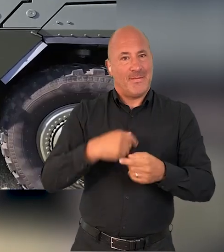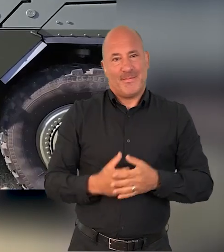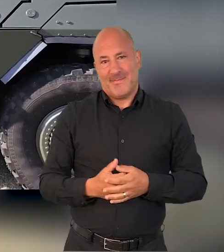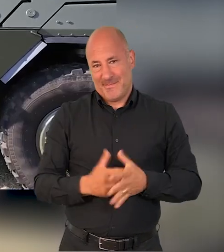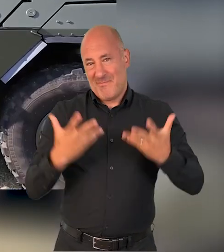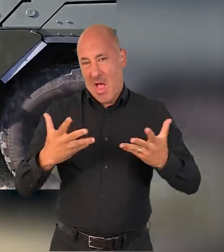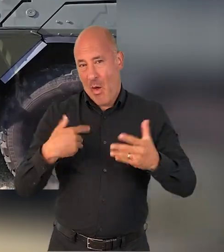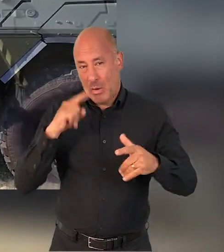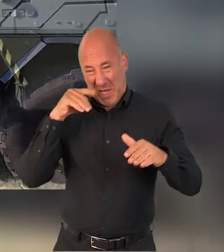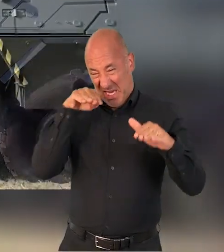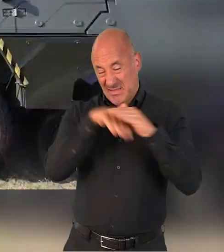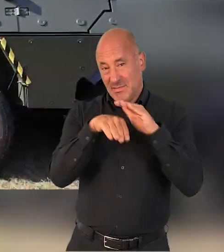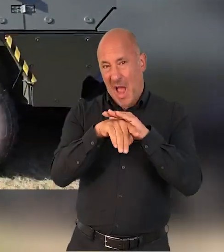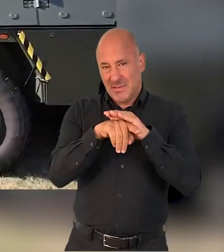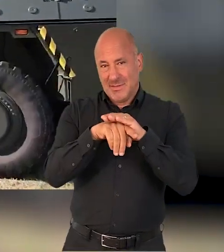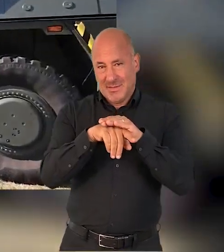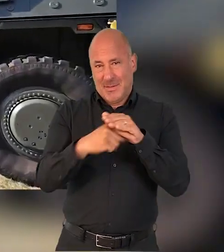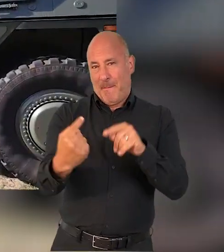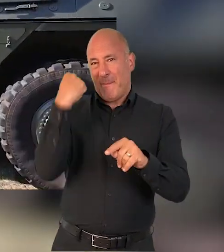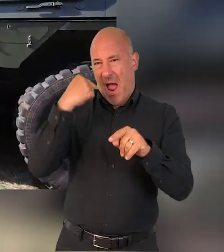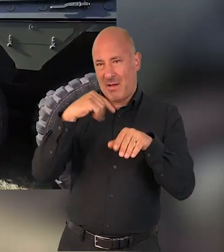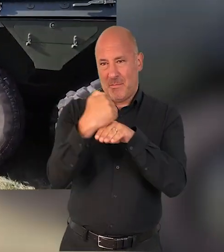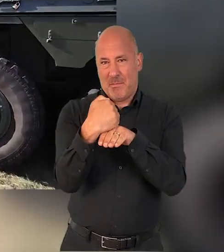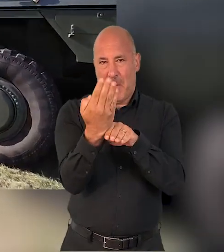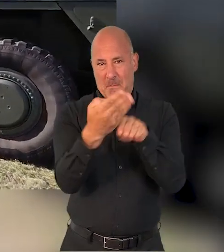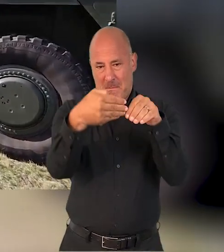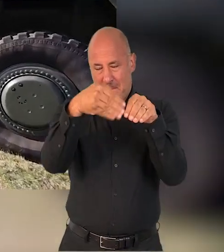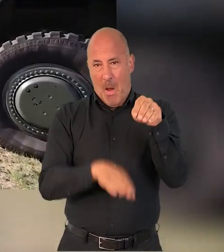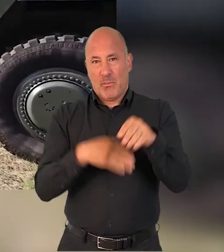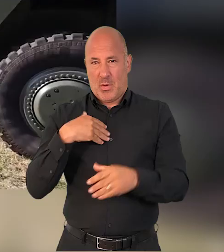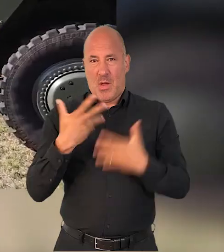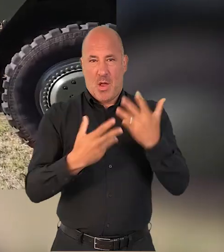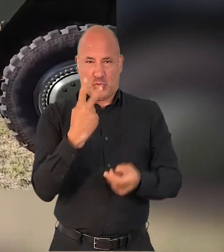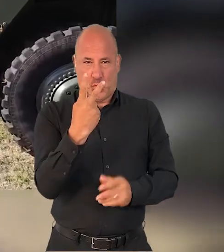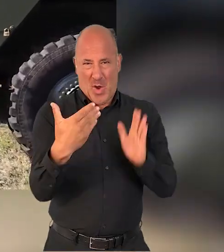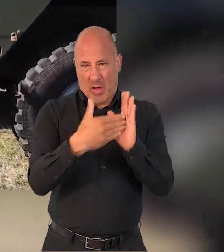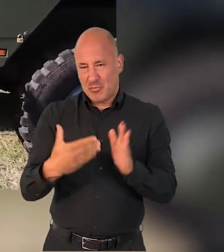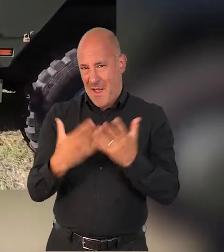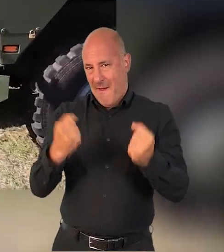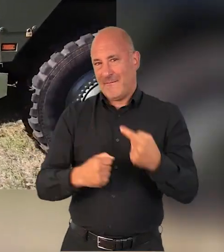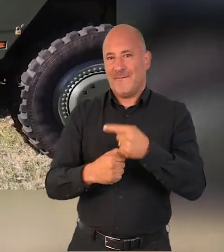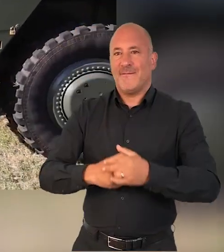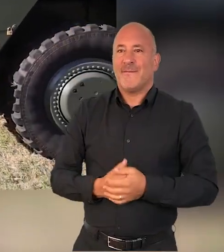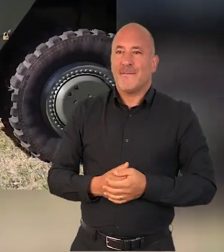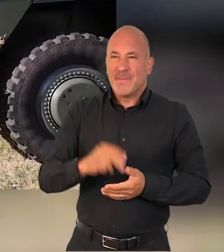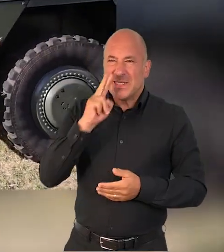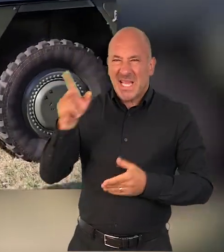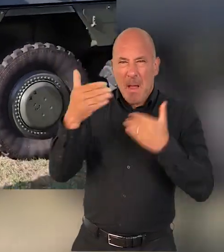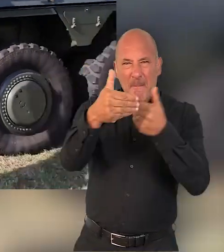our own survivability. What we'll now do is we'll just take a look in the back of the vehicle. I will point out two further features. You'll